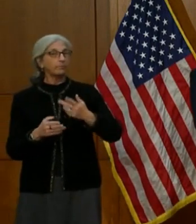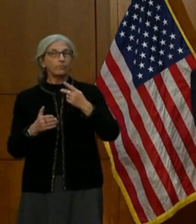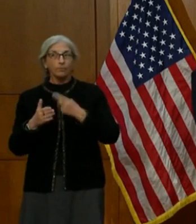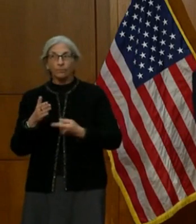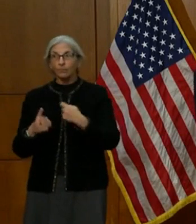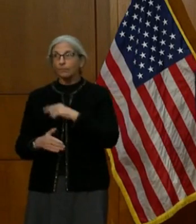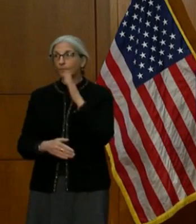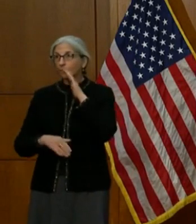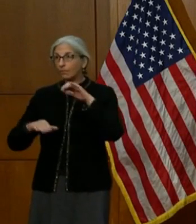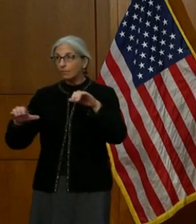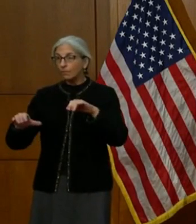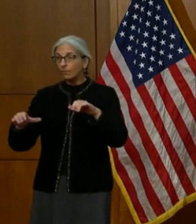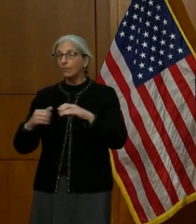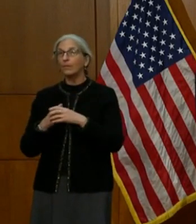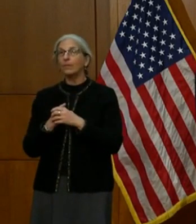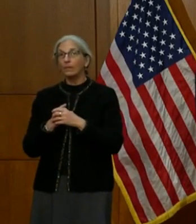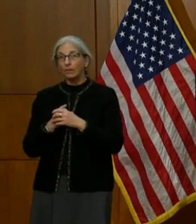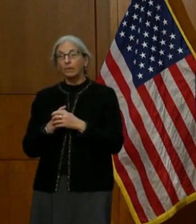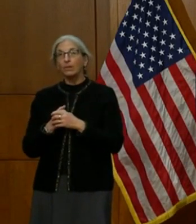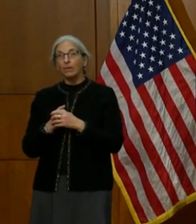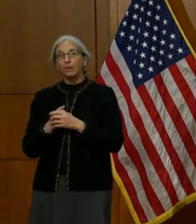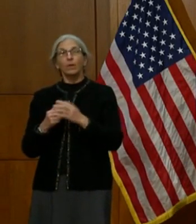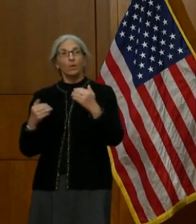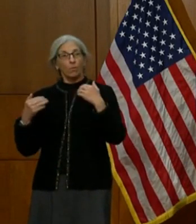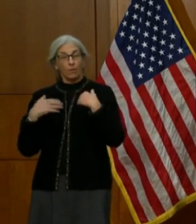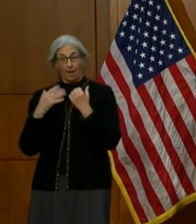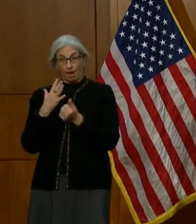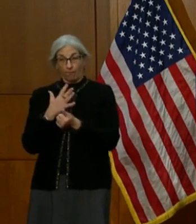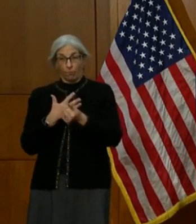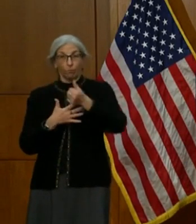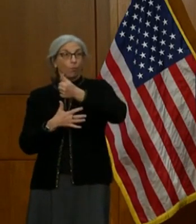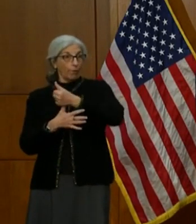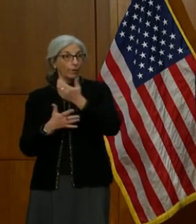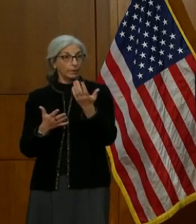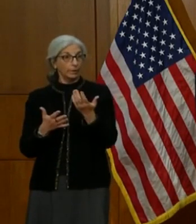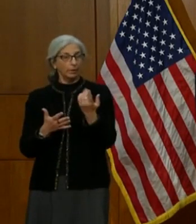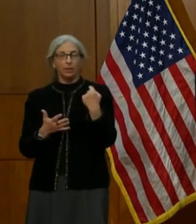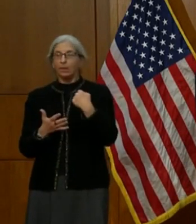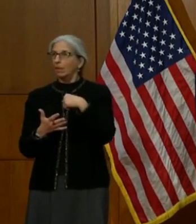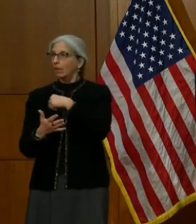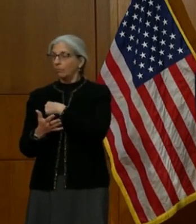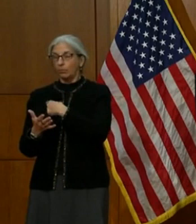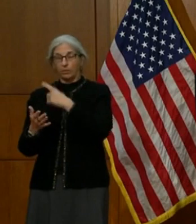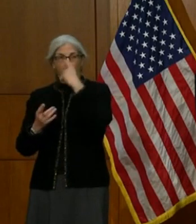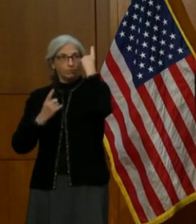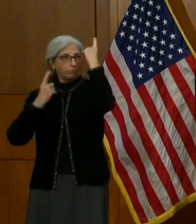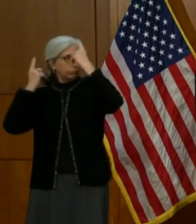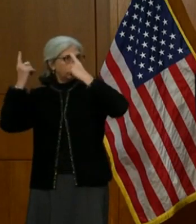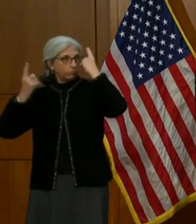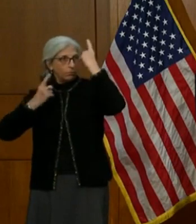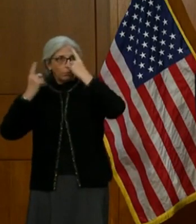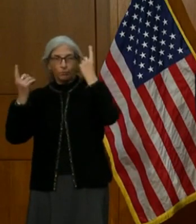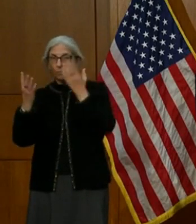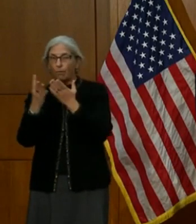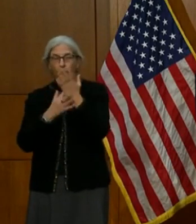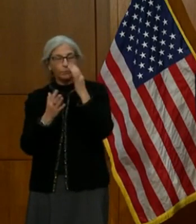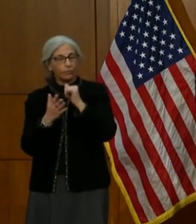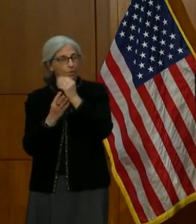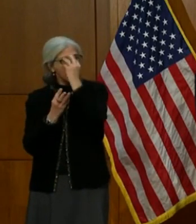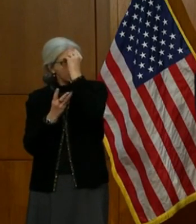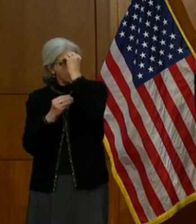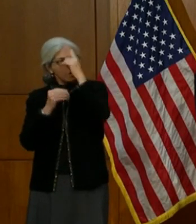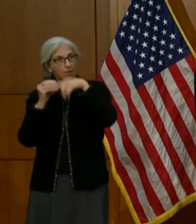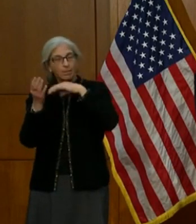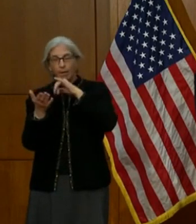is to follow the prioritization because that's been well thought through by our advisory